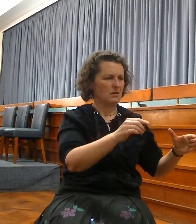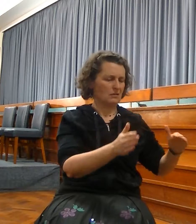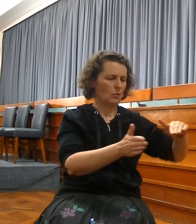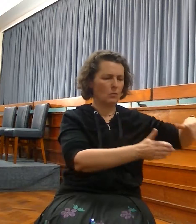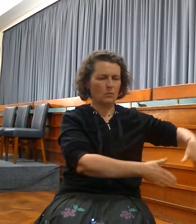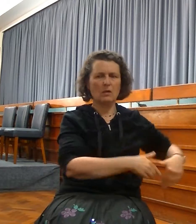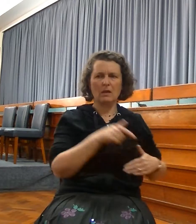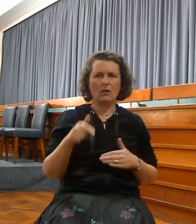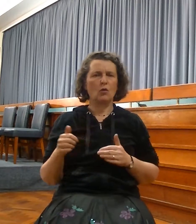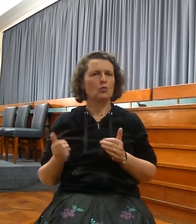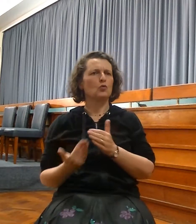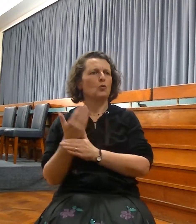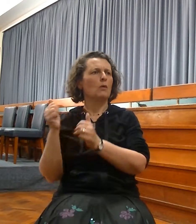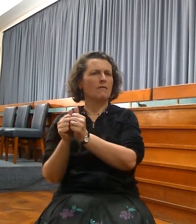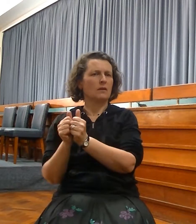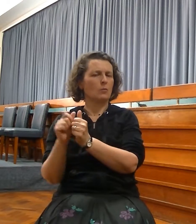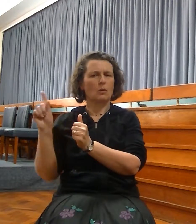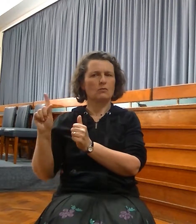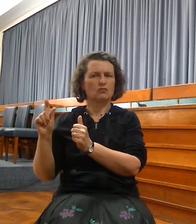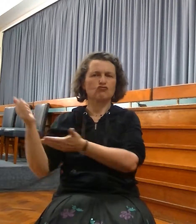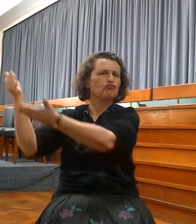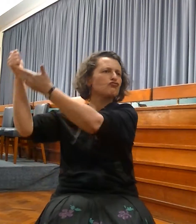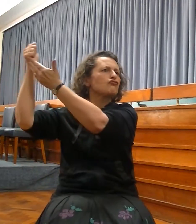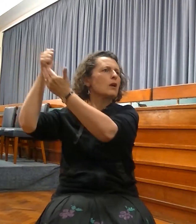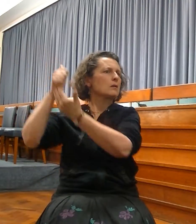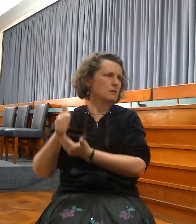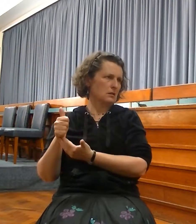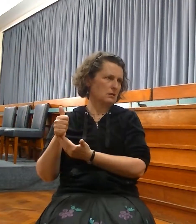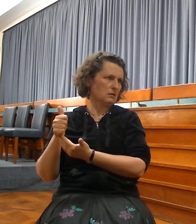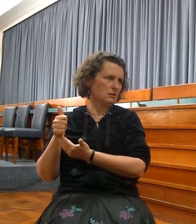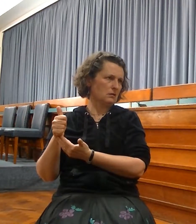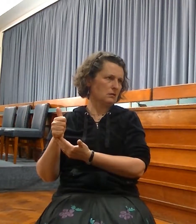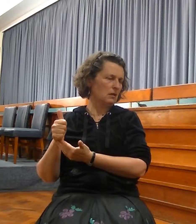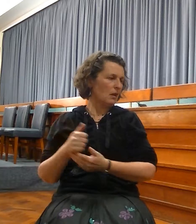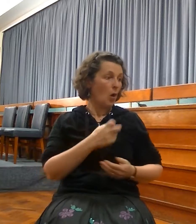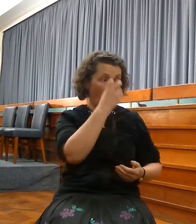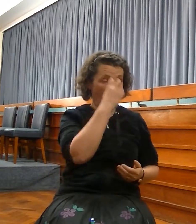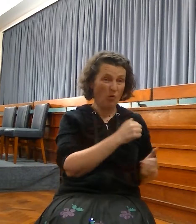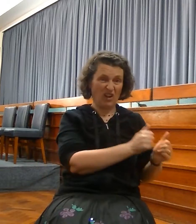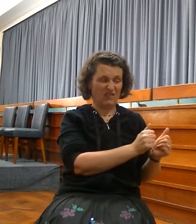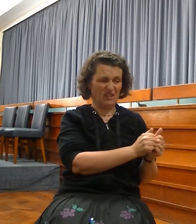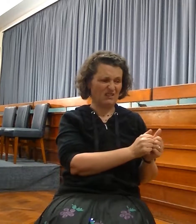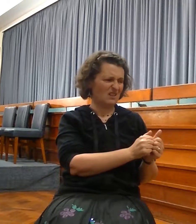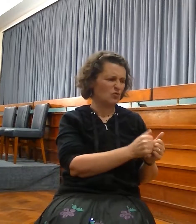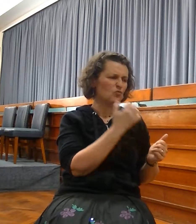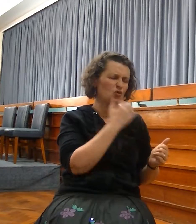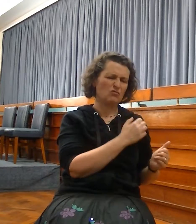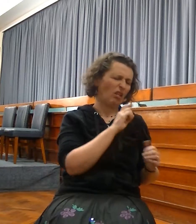They broke their covenant for all that I did for them. But verse 33. And this shall be the